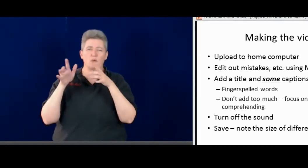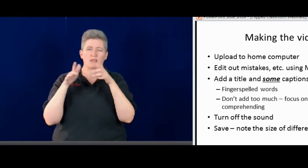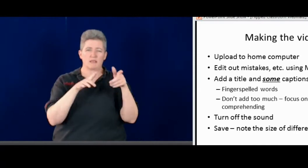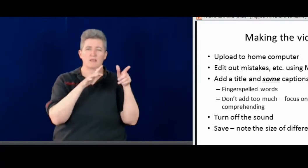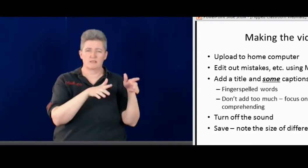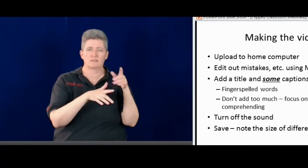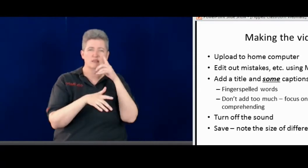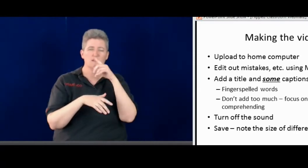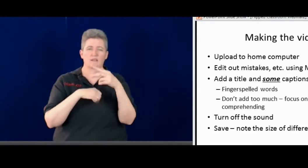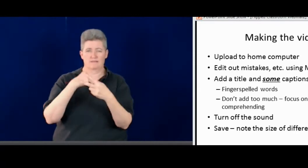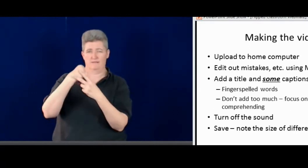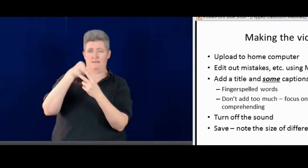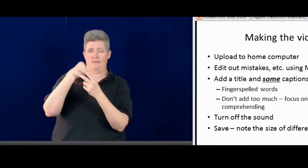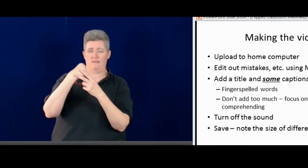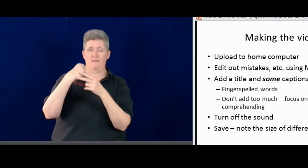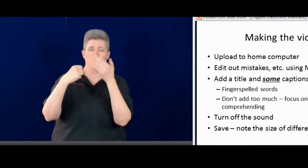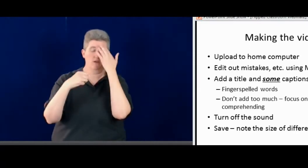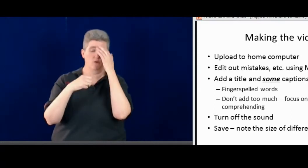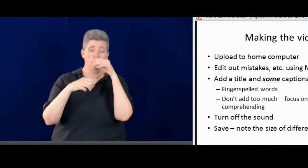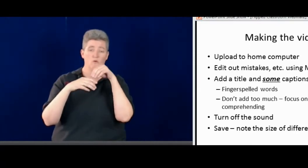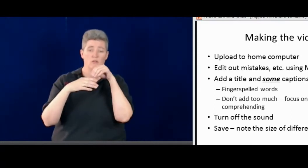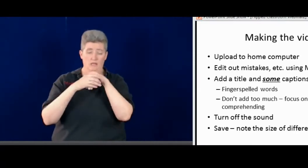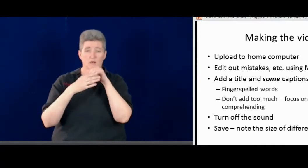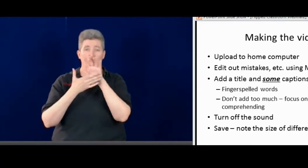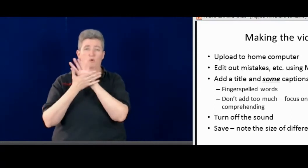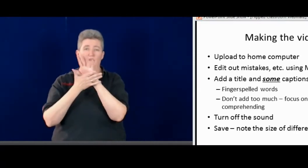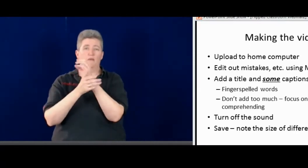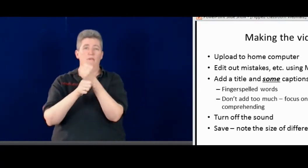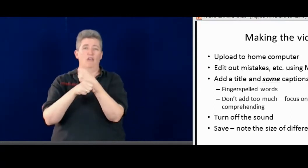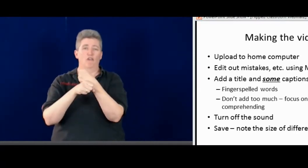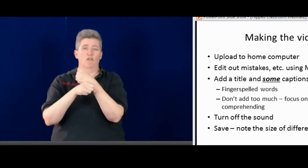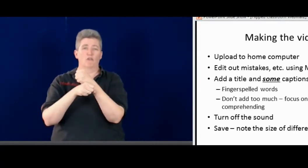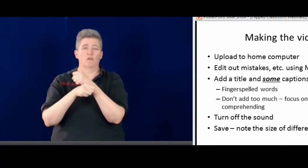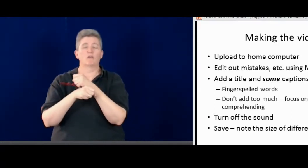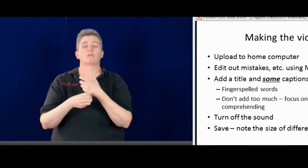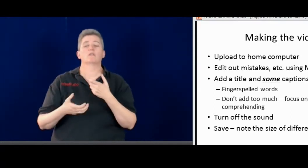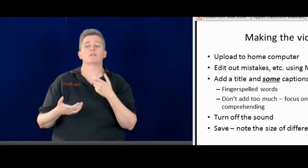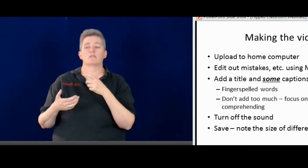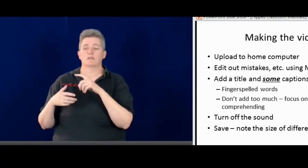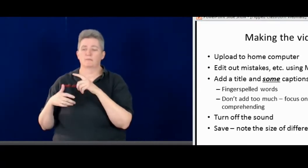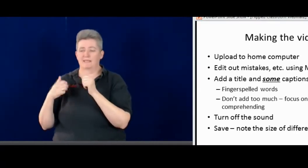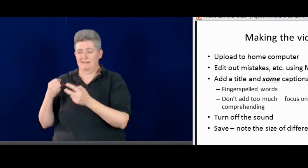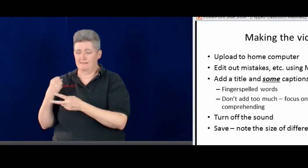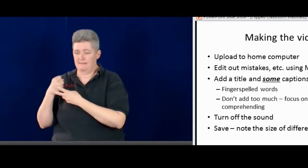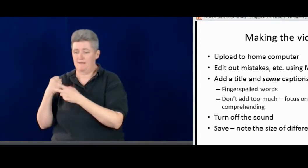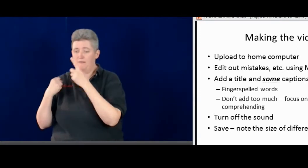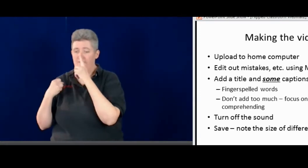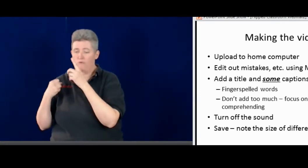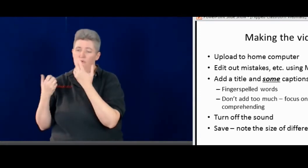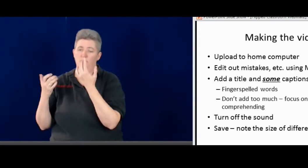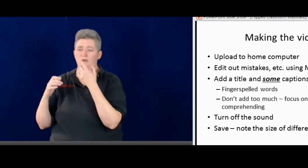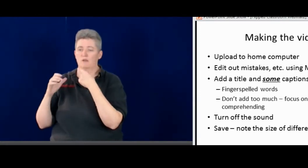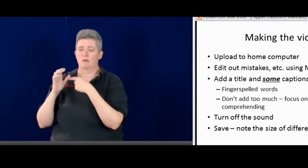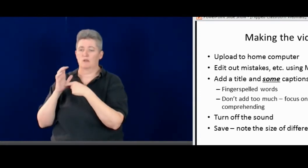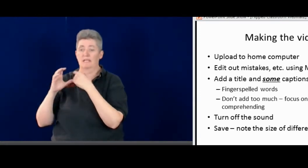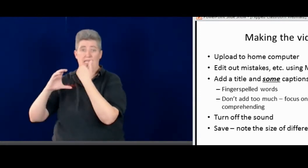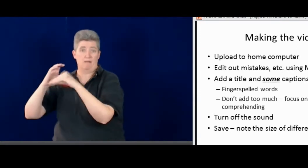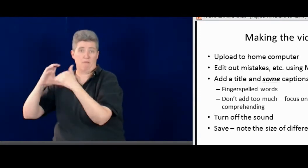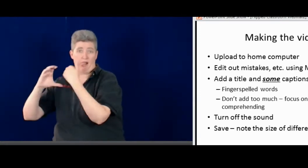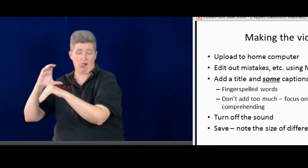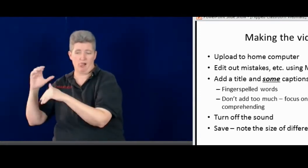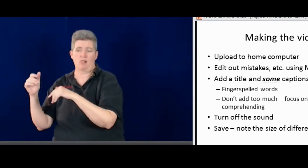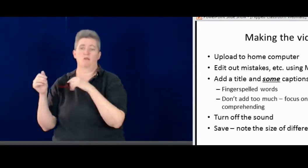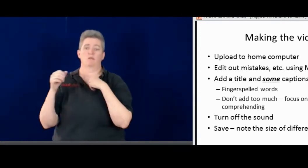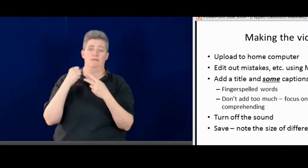And then the last thing. There are different ways in Movie Maker to use different things. To save